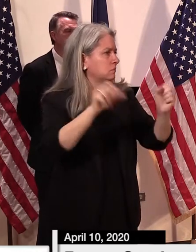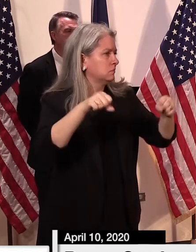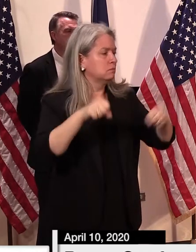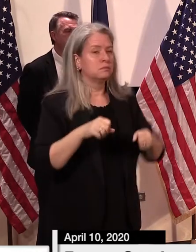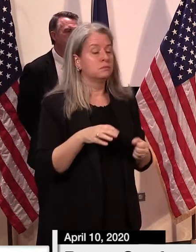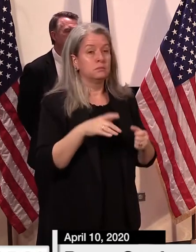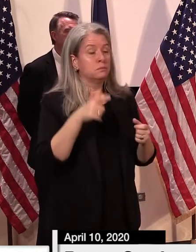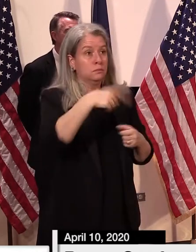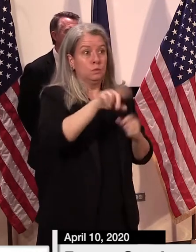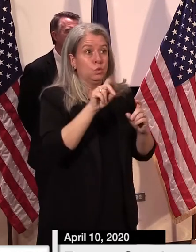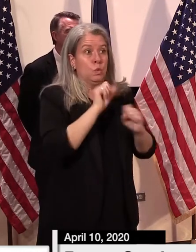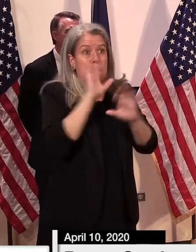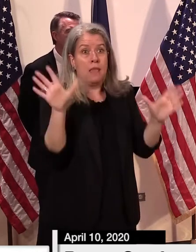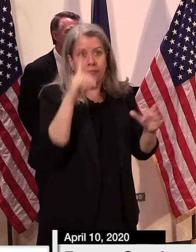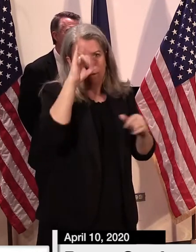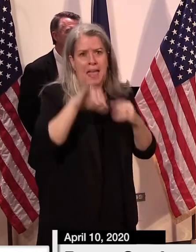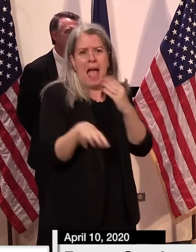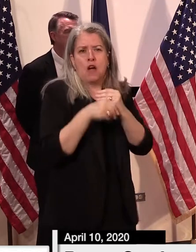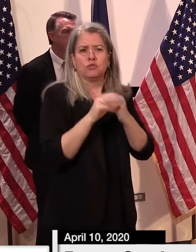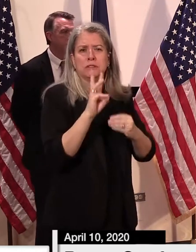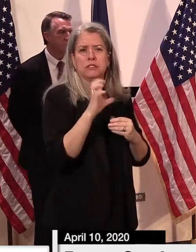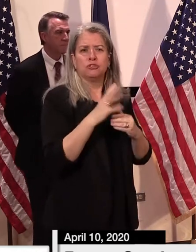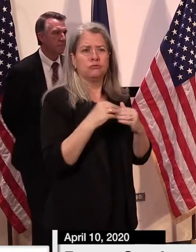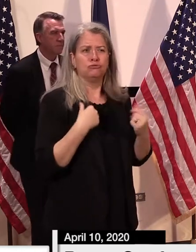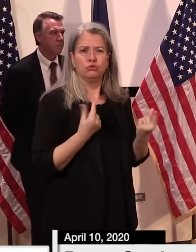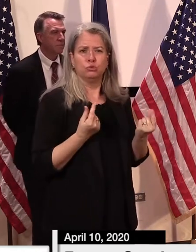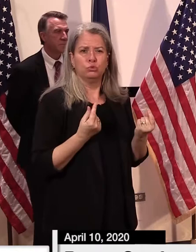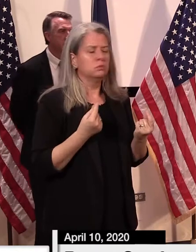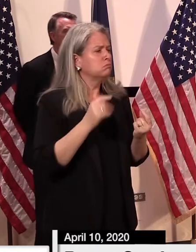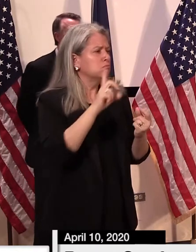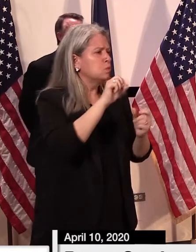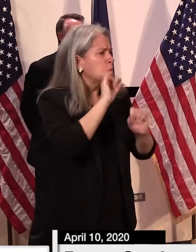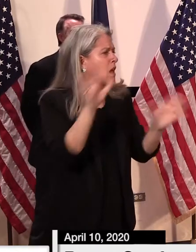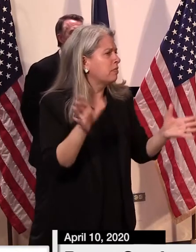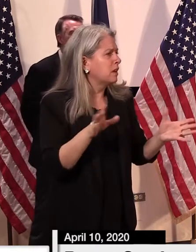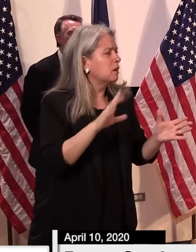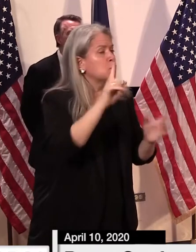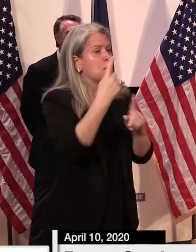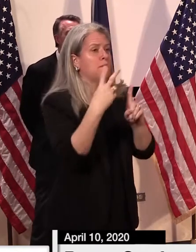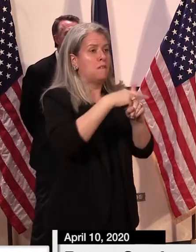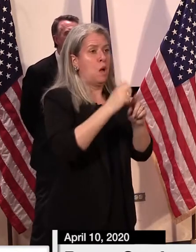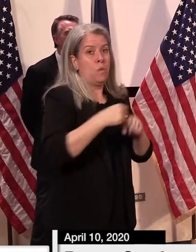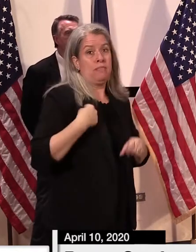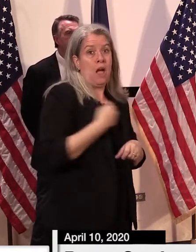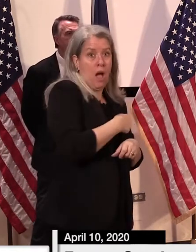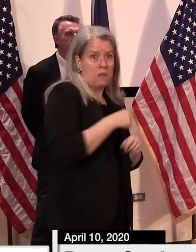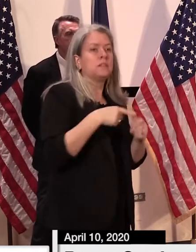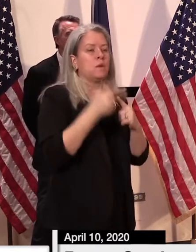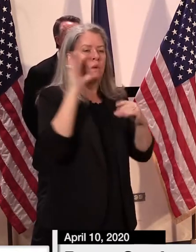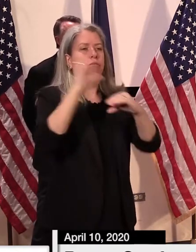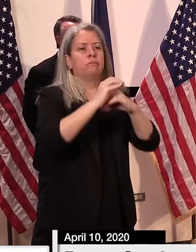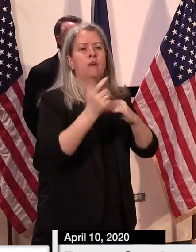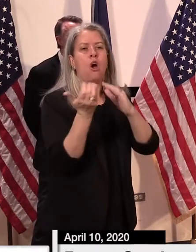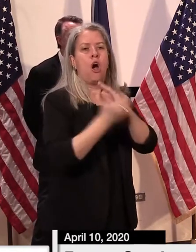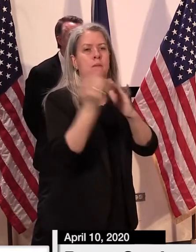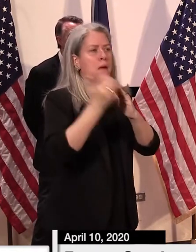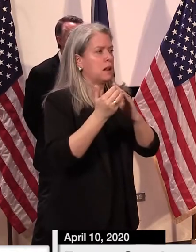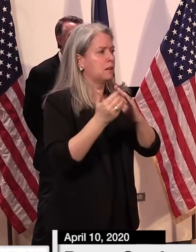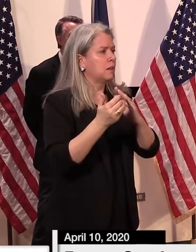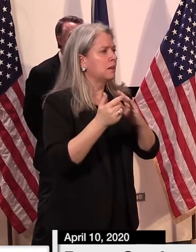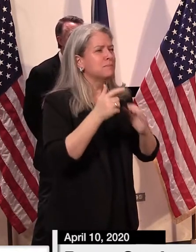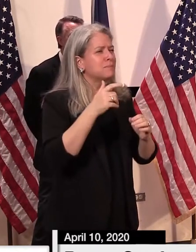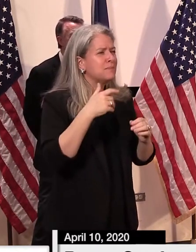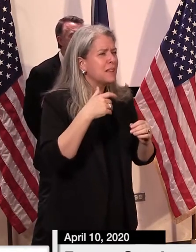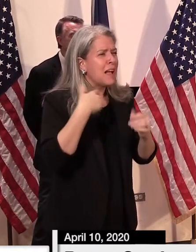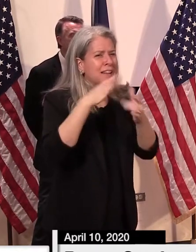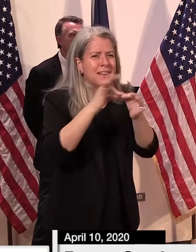nothing claimants need to do other than continue to file their weekly claims. And I say that because we've had a number of people who opened their initial